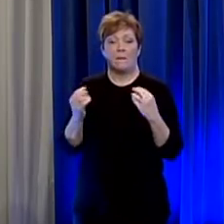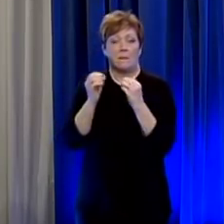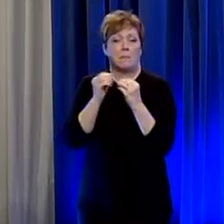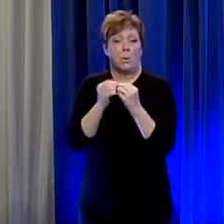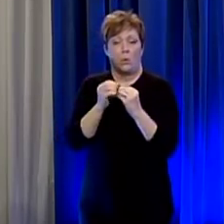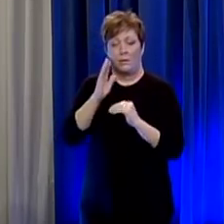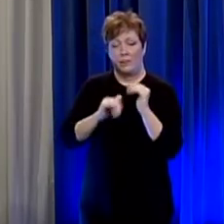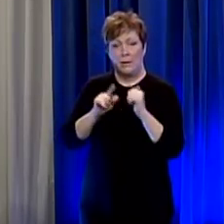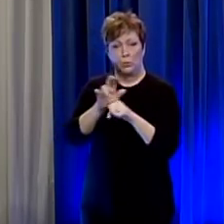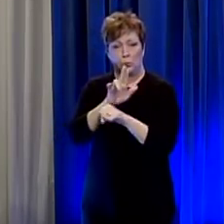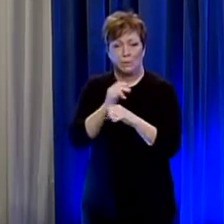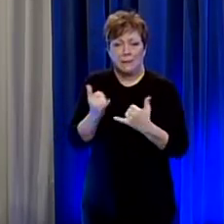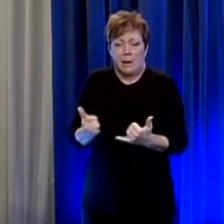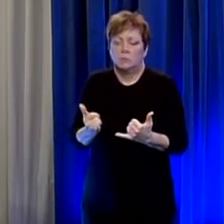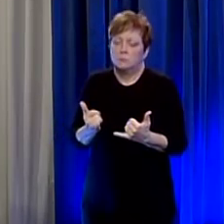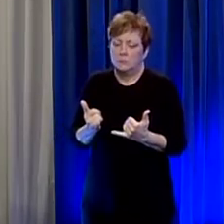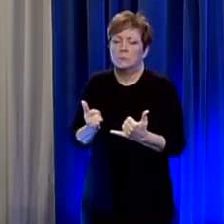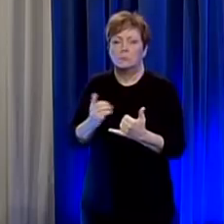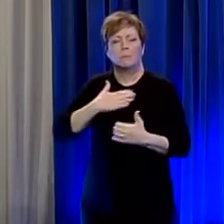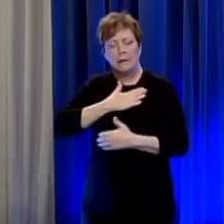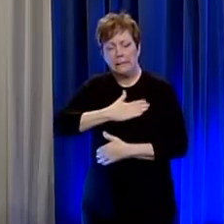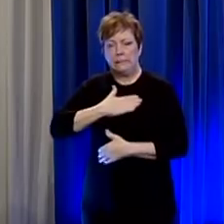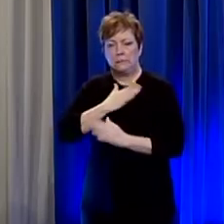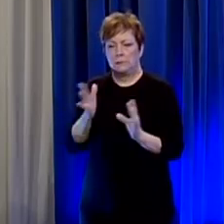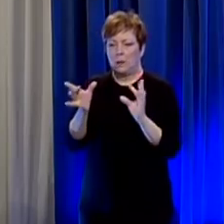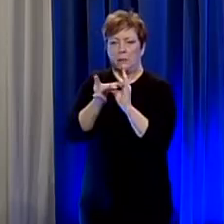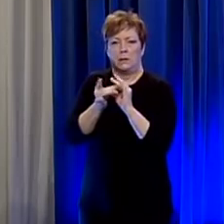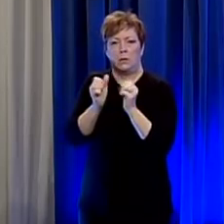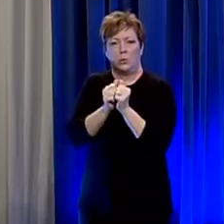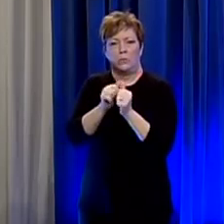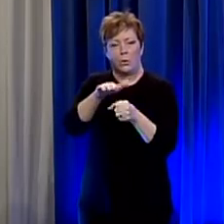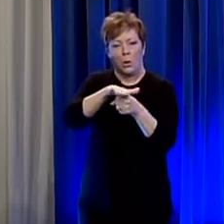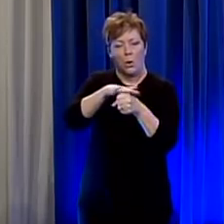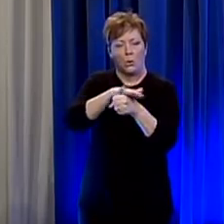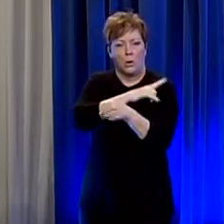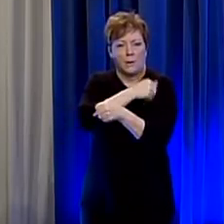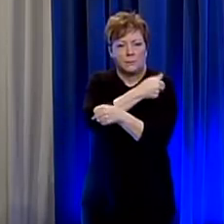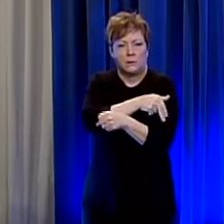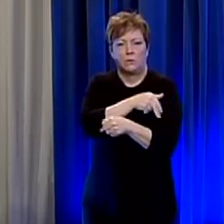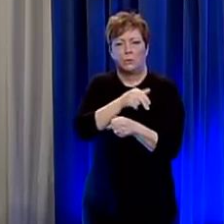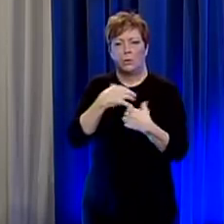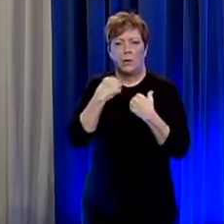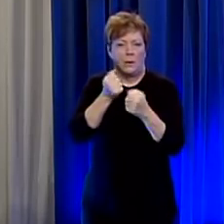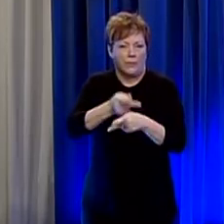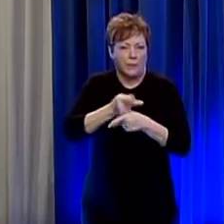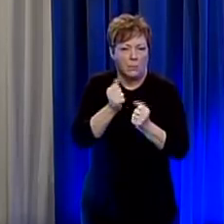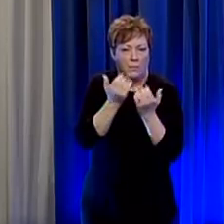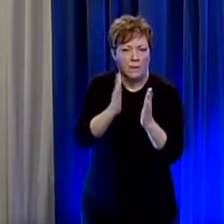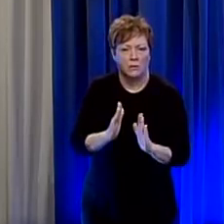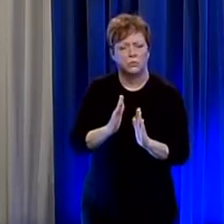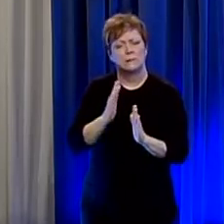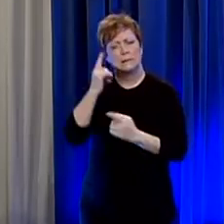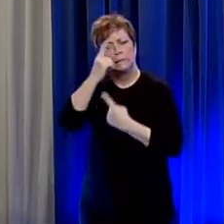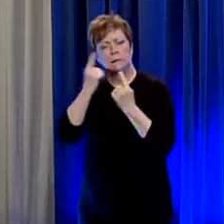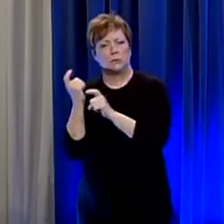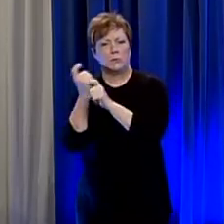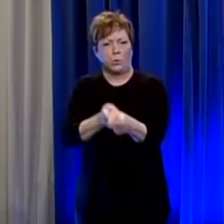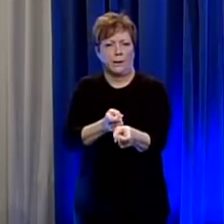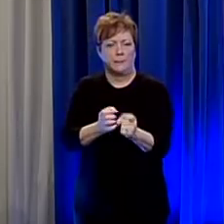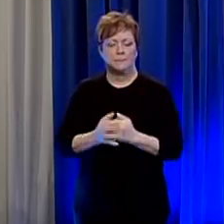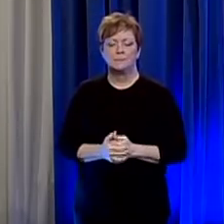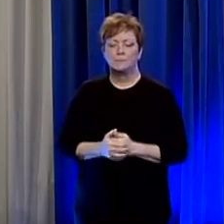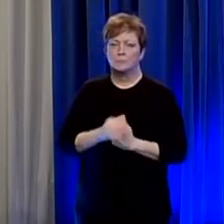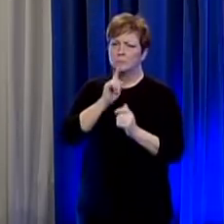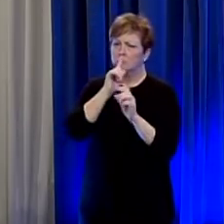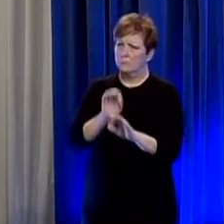we would encourage them to hook up with their local health care providers and hospital and consider making a donation it is so vitally important